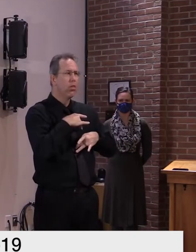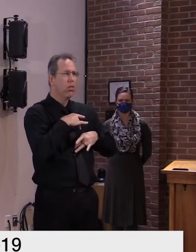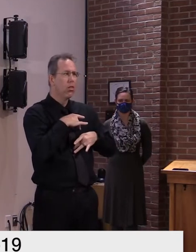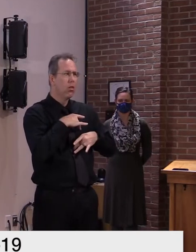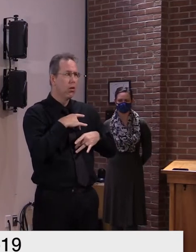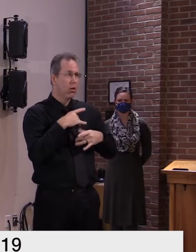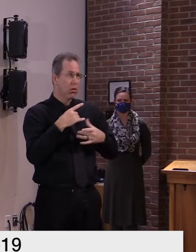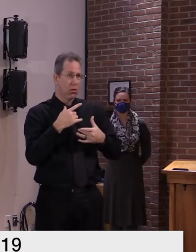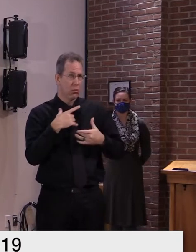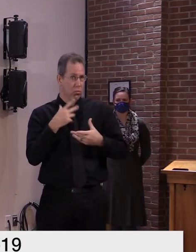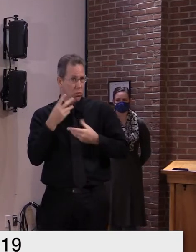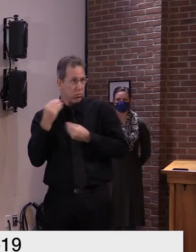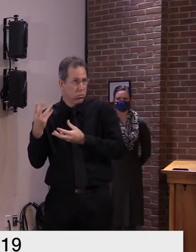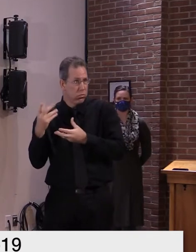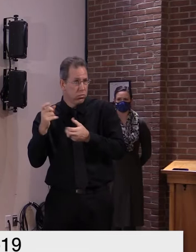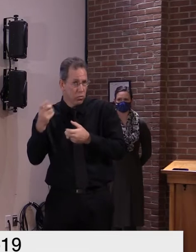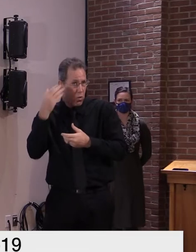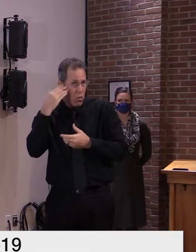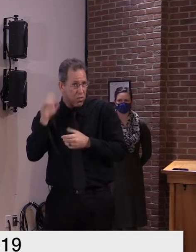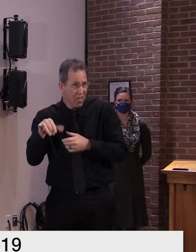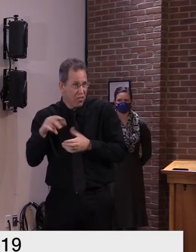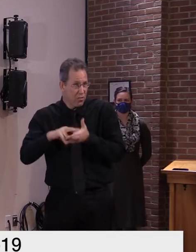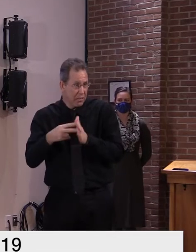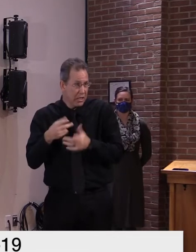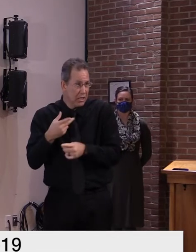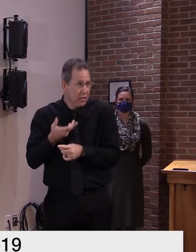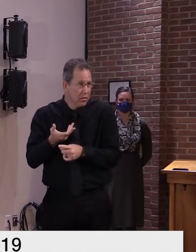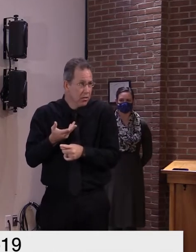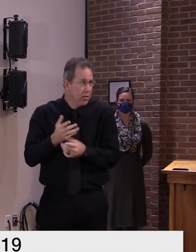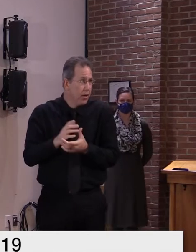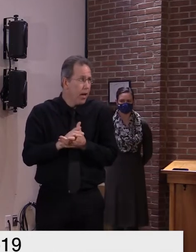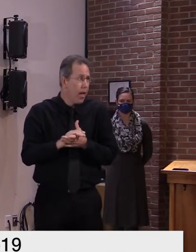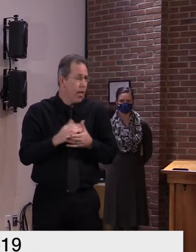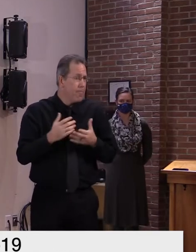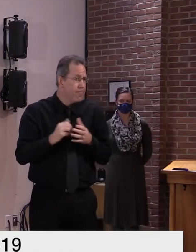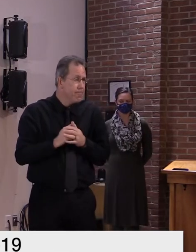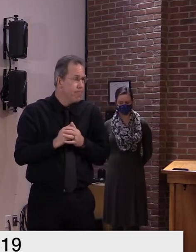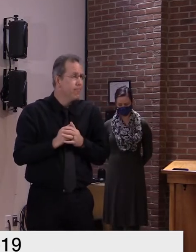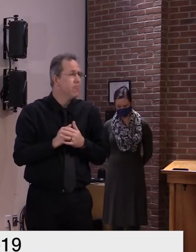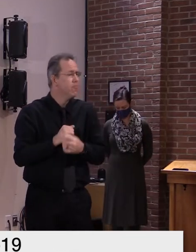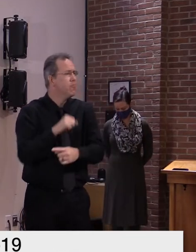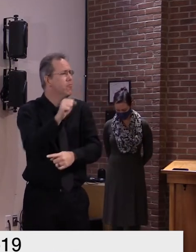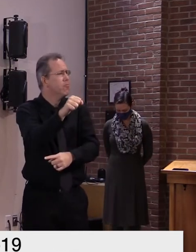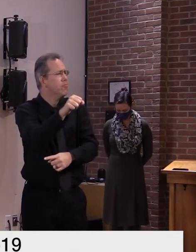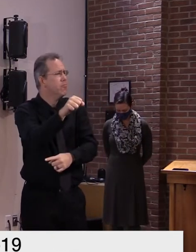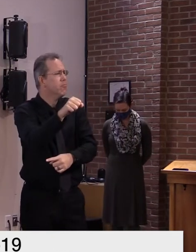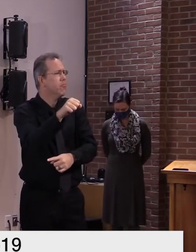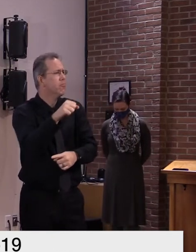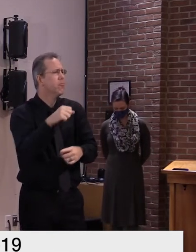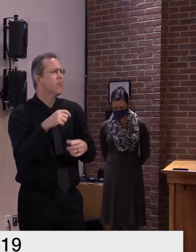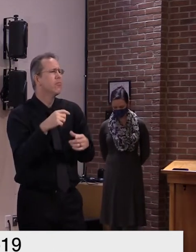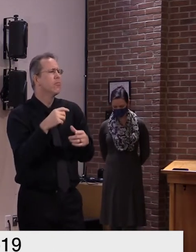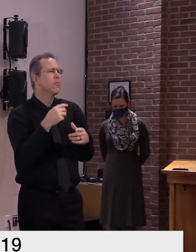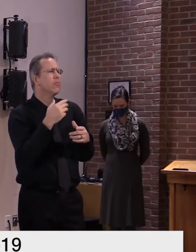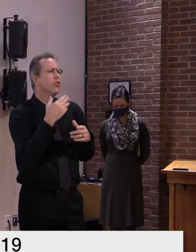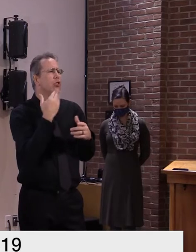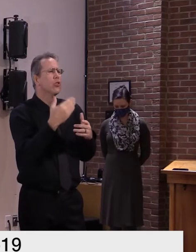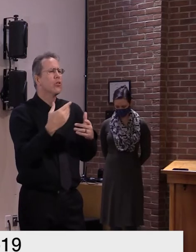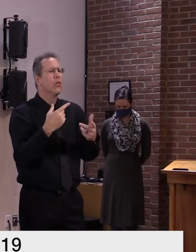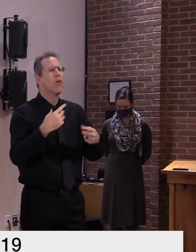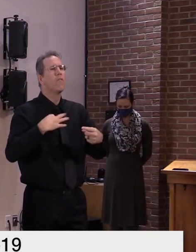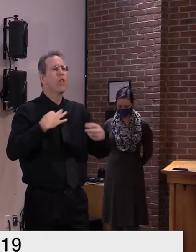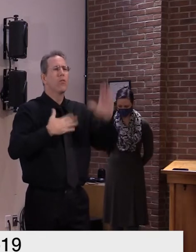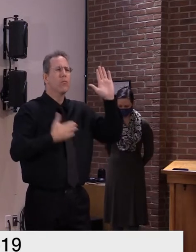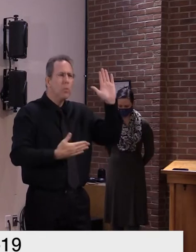as well yes so so from the safety side there's voluntary reporting by individuals who get the